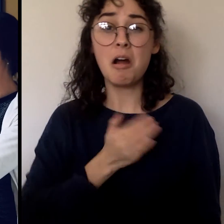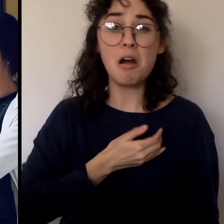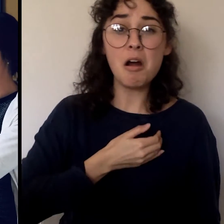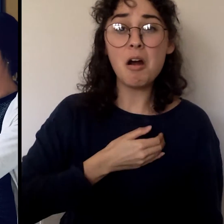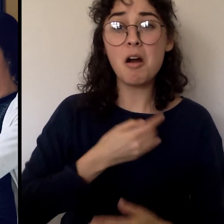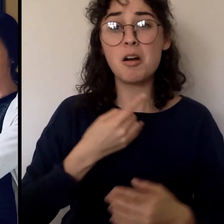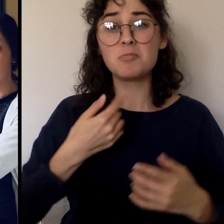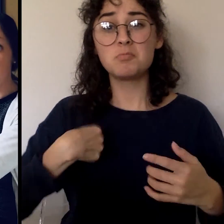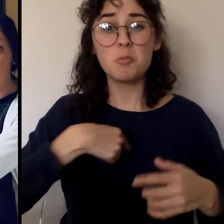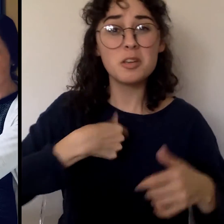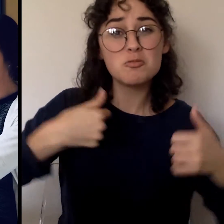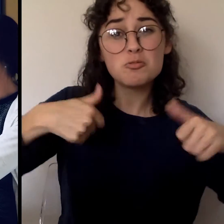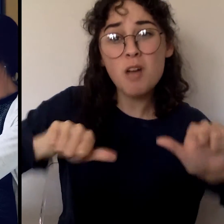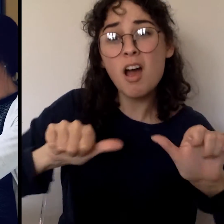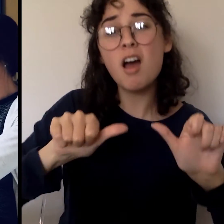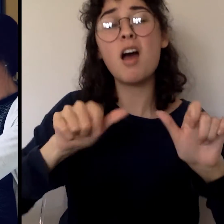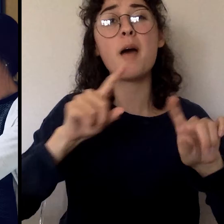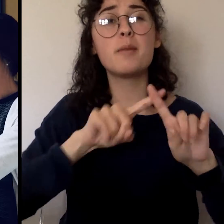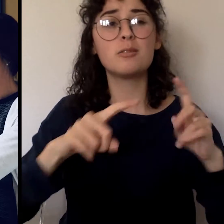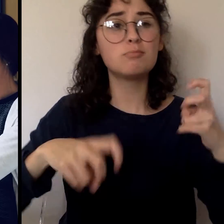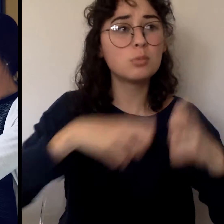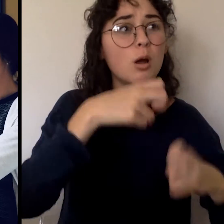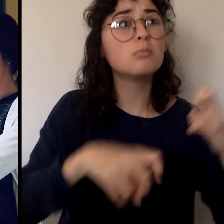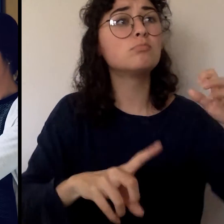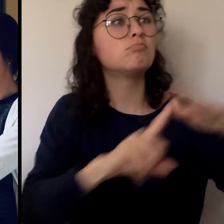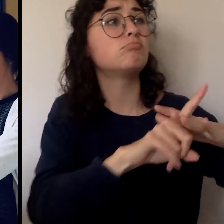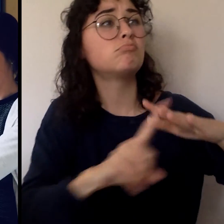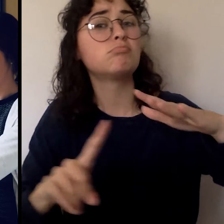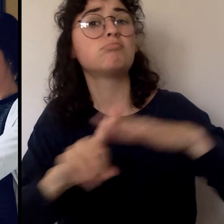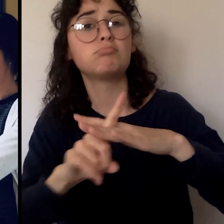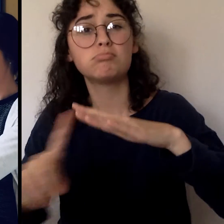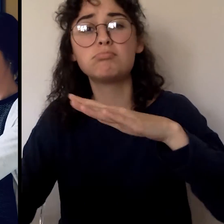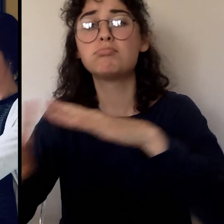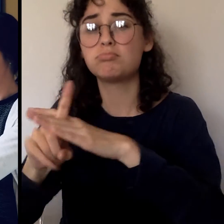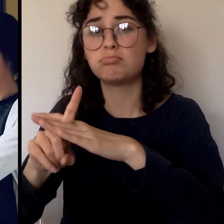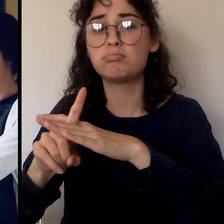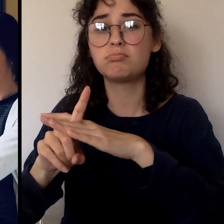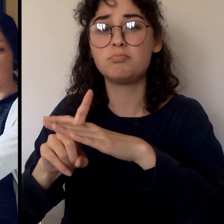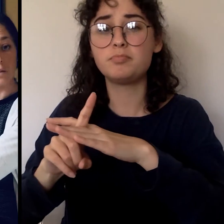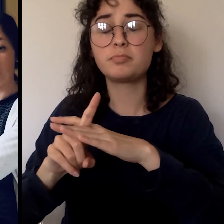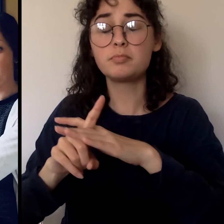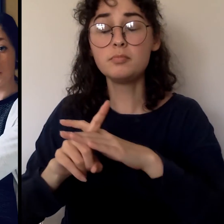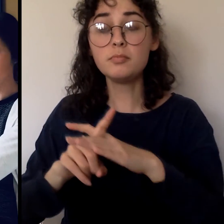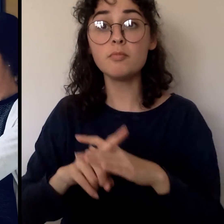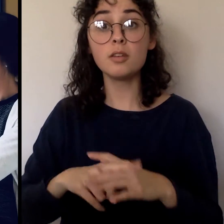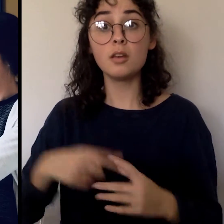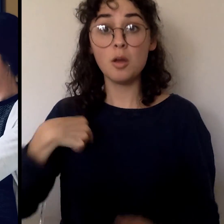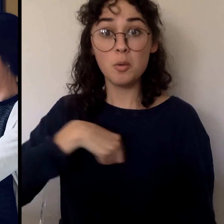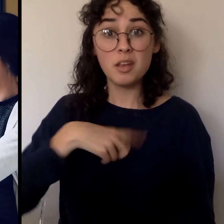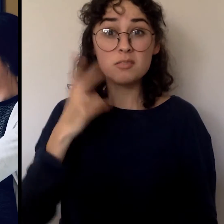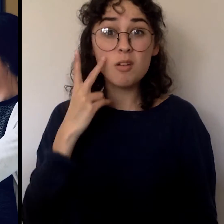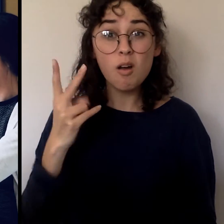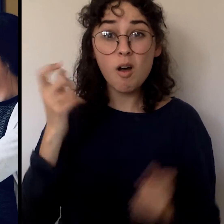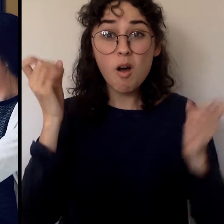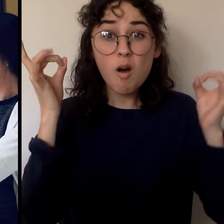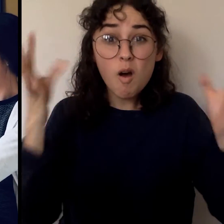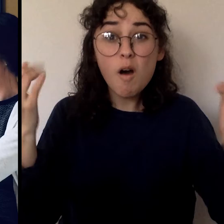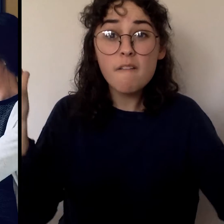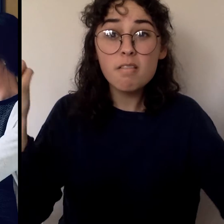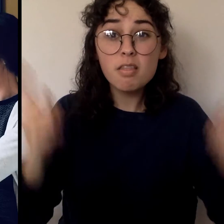Then we saw a terrible thing. A man was hurt and lying in the street. Nobody was helping him.